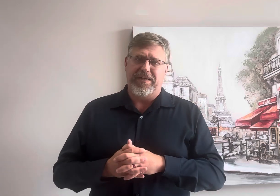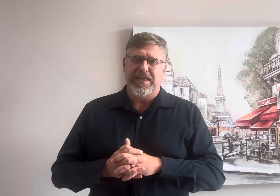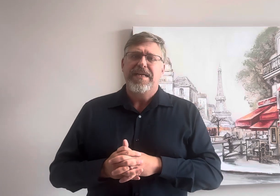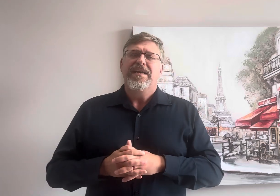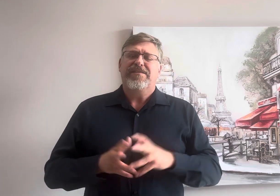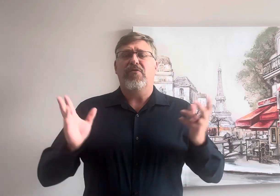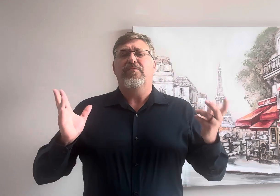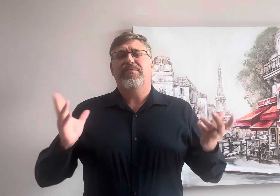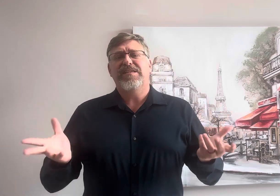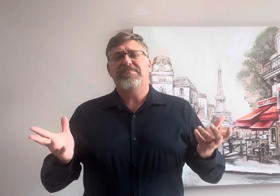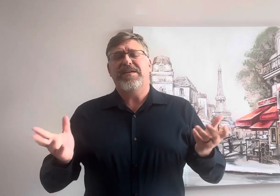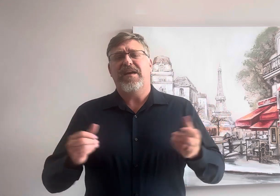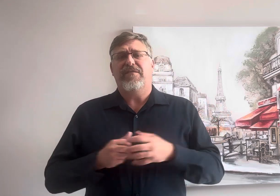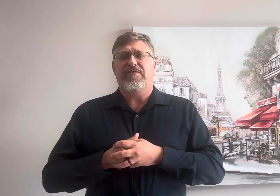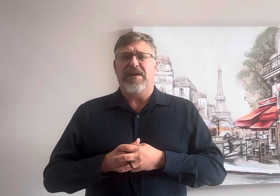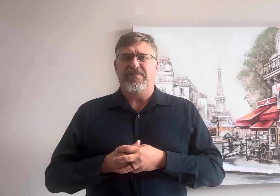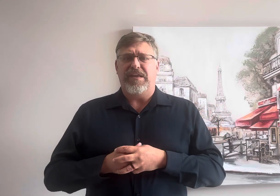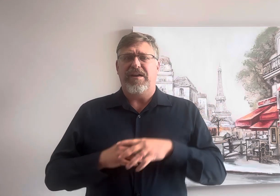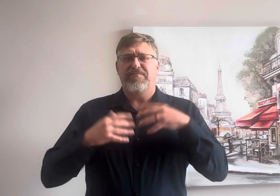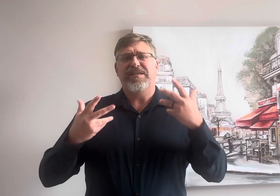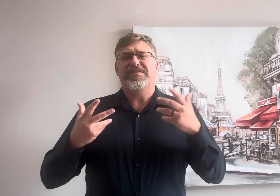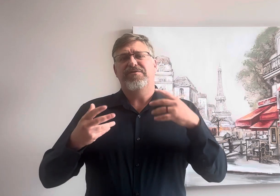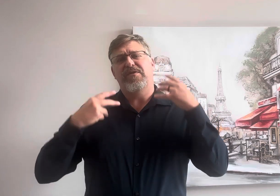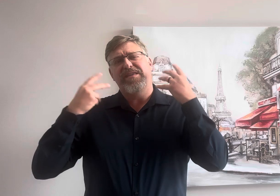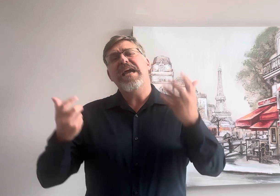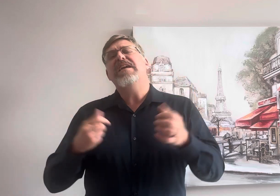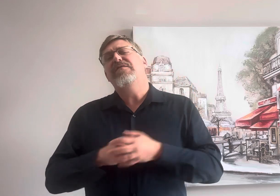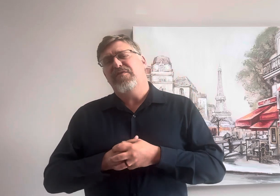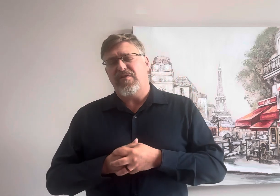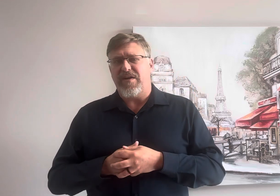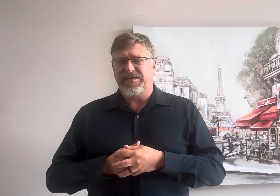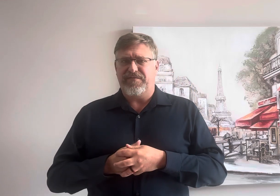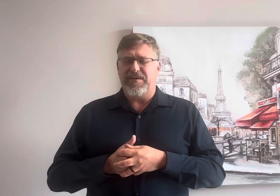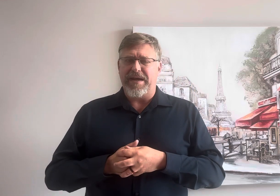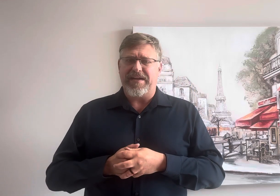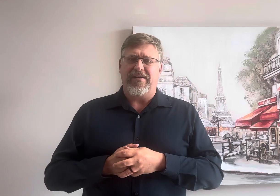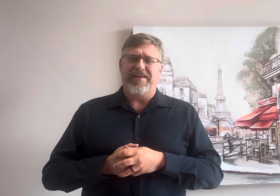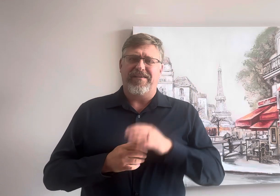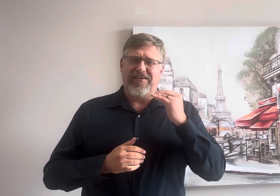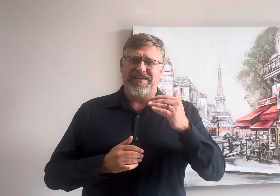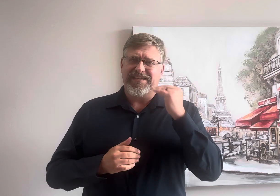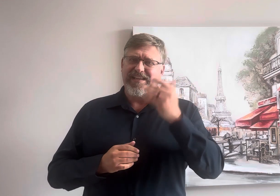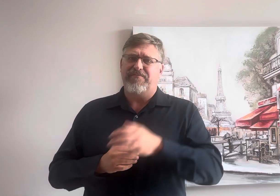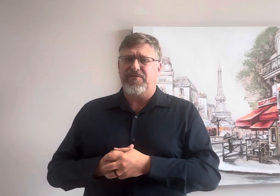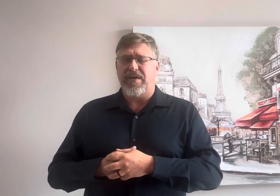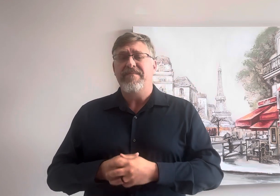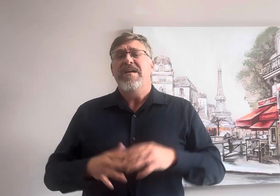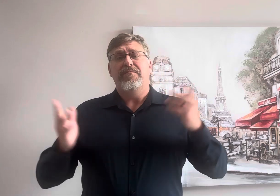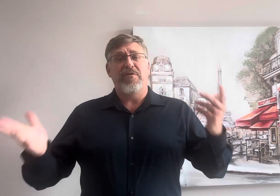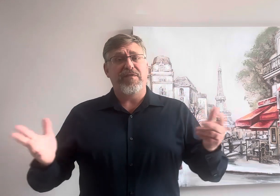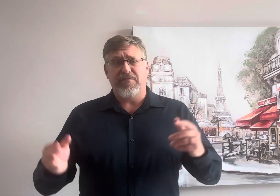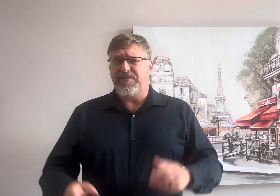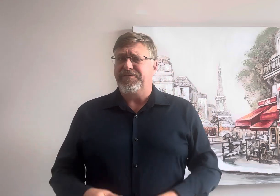be so please be careful out there please enjoy thank you for your honest feedback on it honestly that was great movie reviews